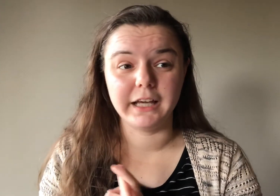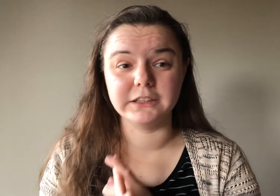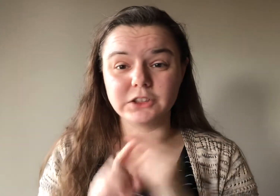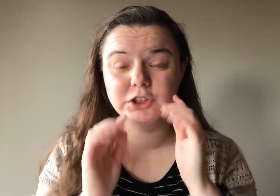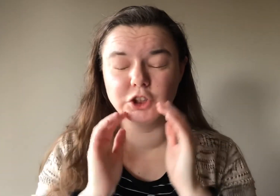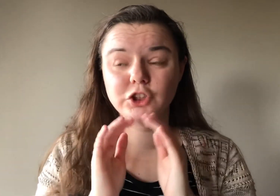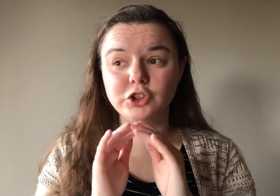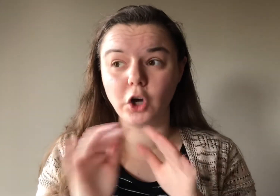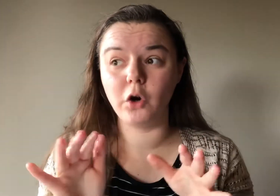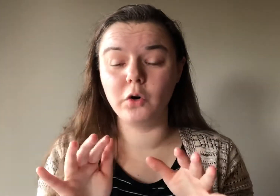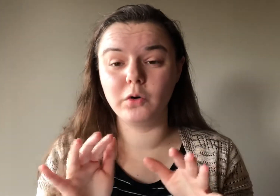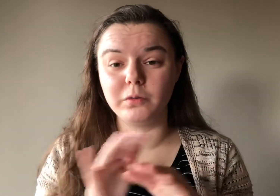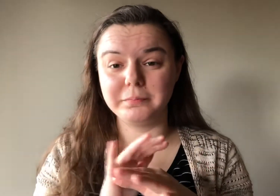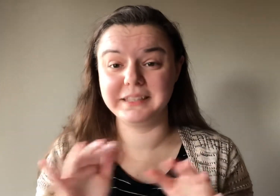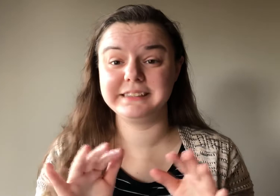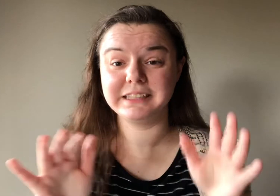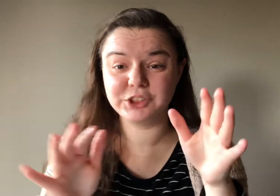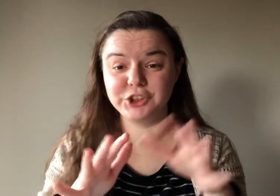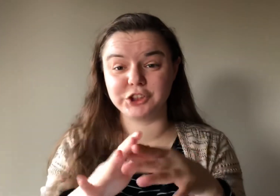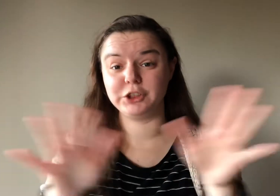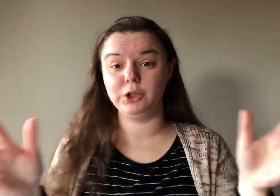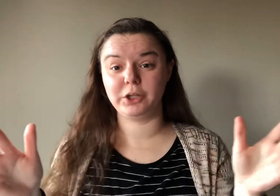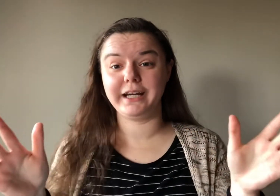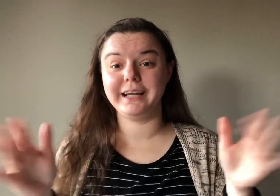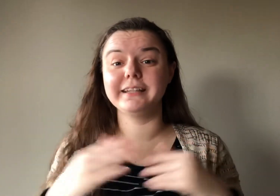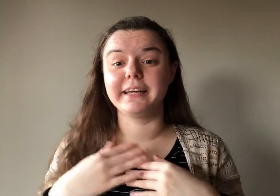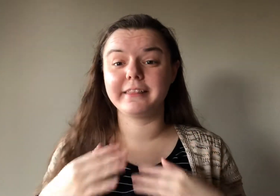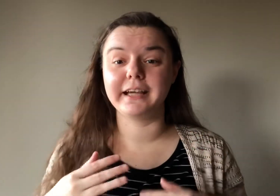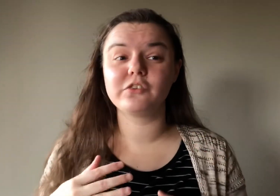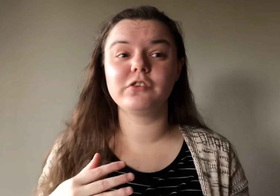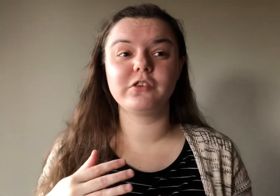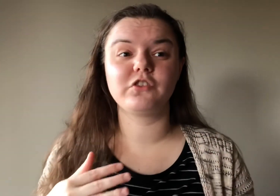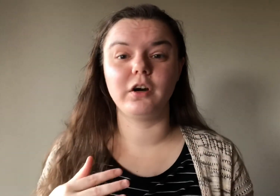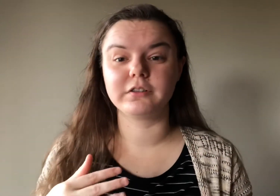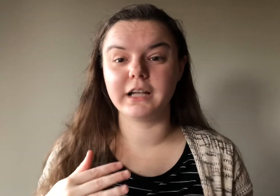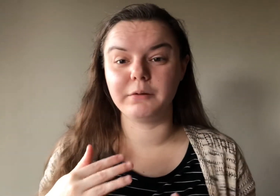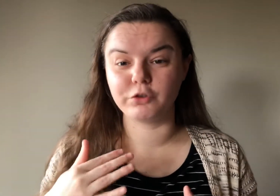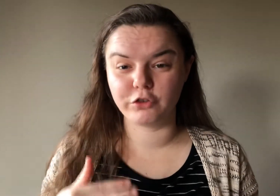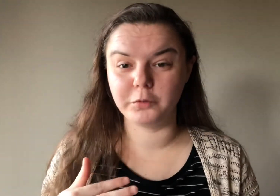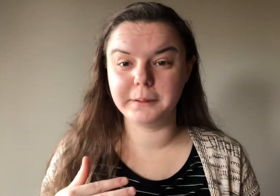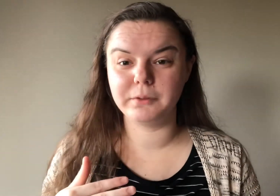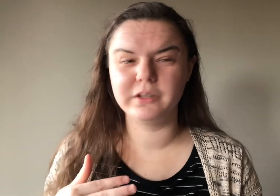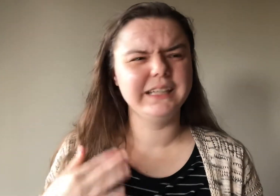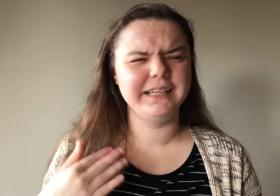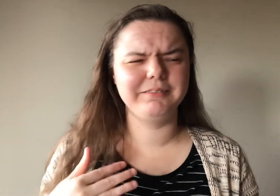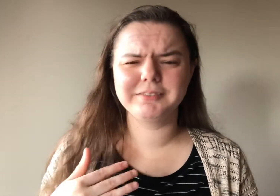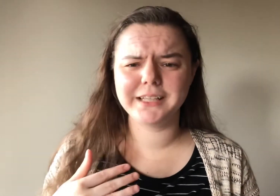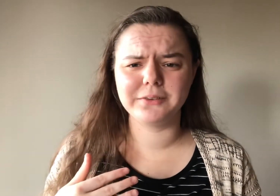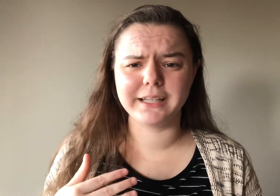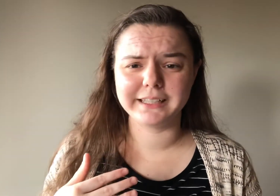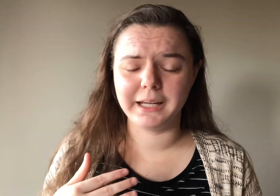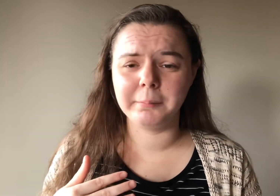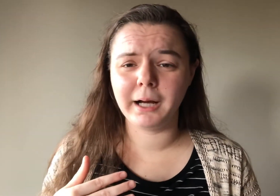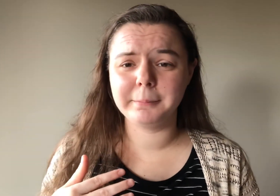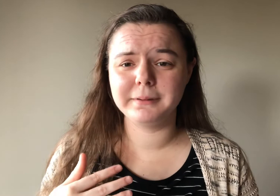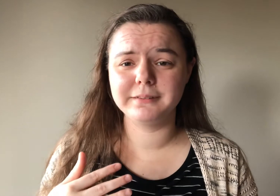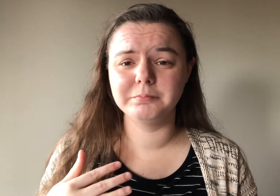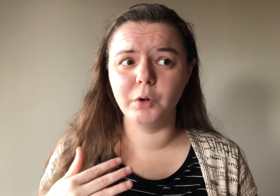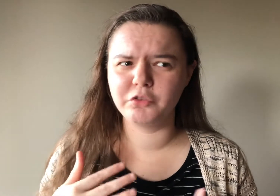It's so pleasing to just look at. Like, Thanks is the song that I will show people. Even if they don't like K-pop, most